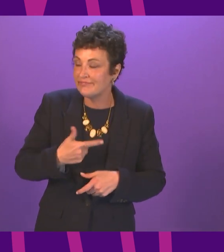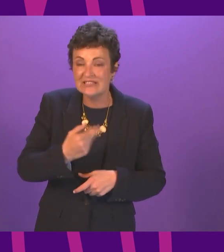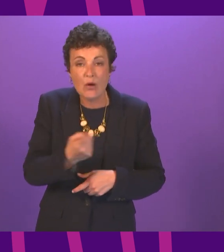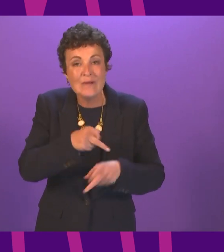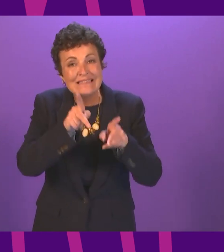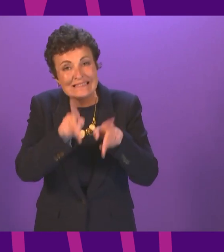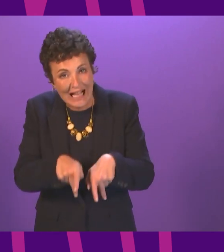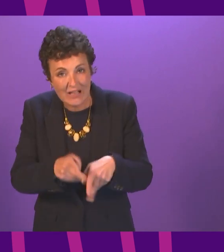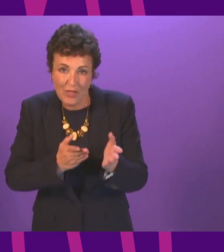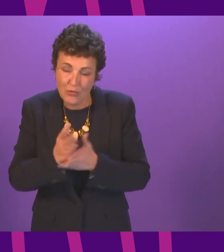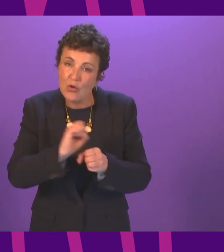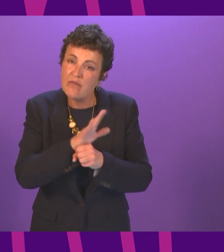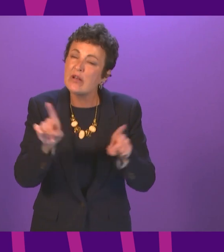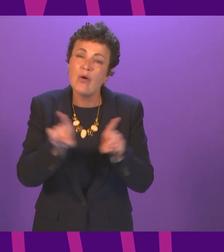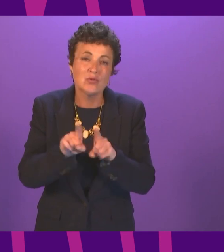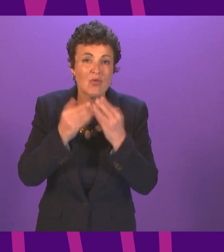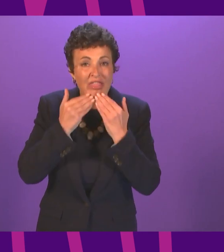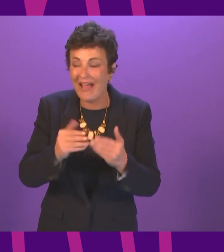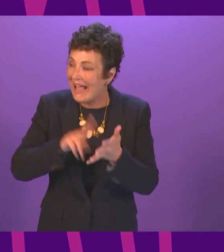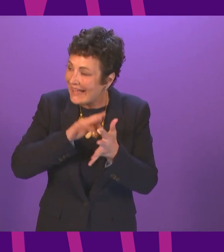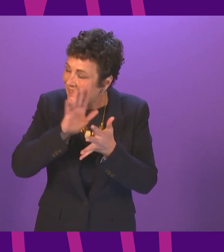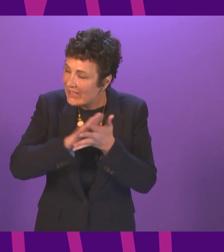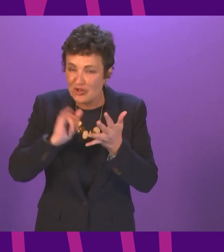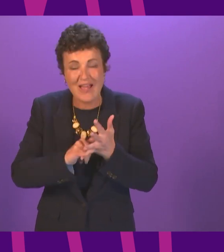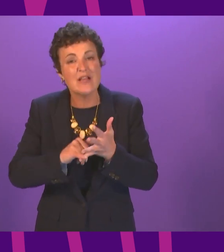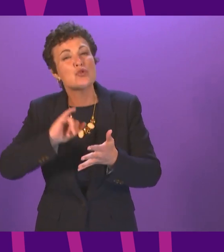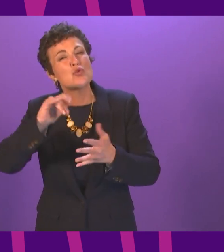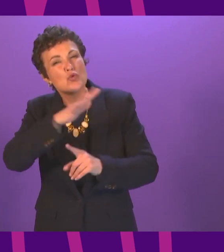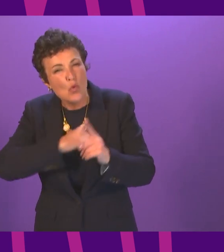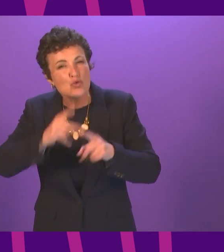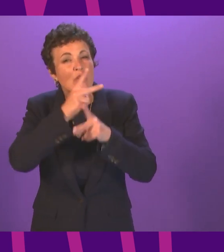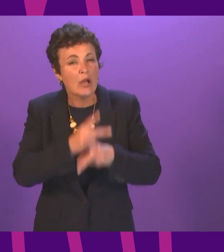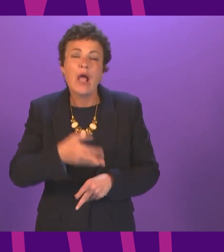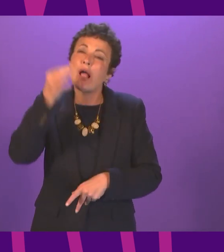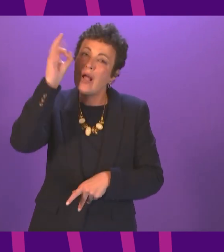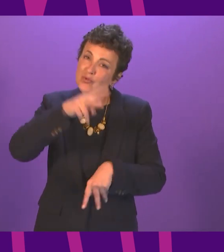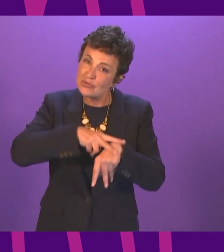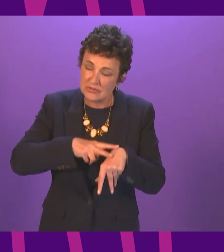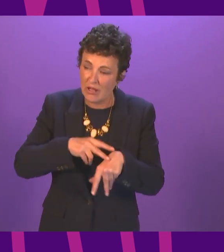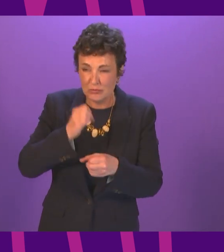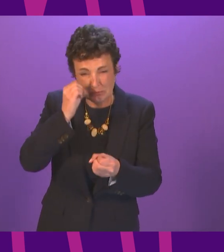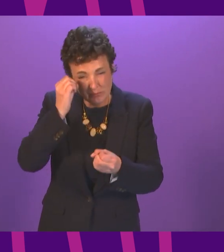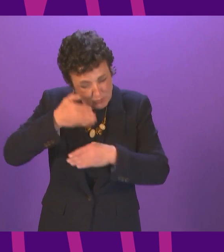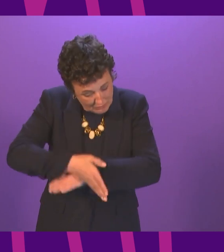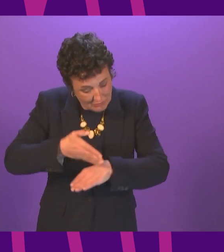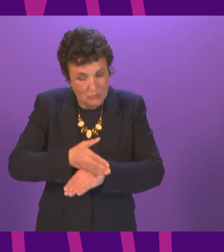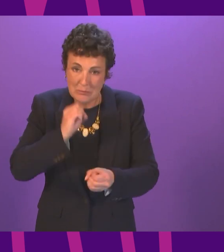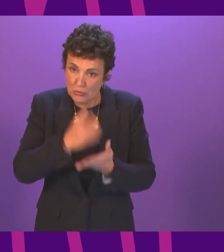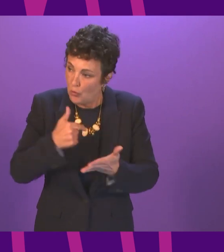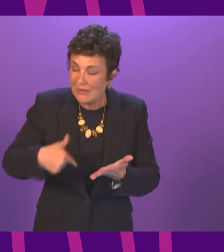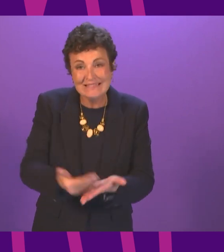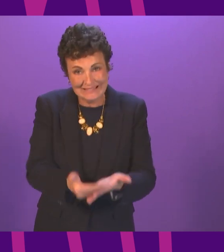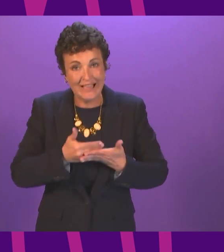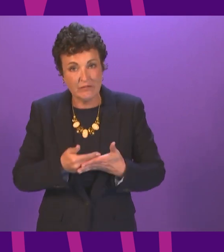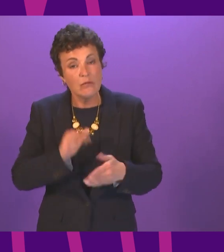and to thank NHS social care and council staff who have worked so hard to keep us safe over 10,000